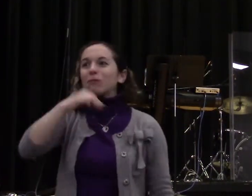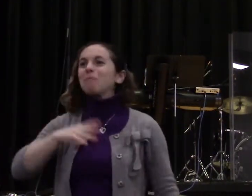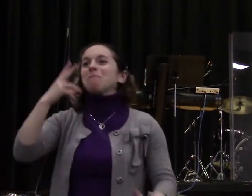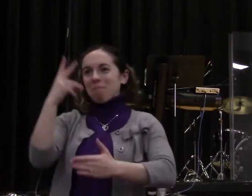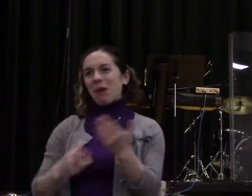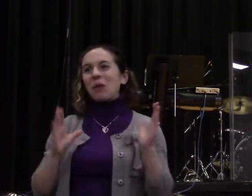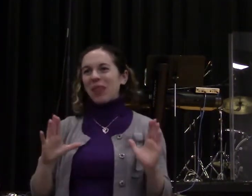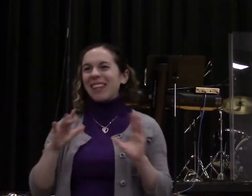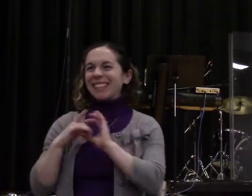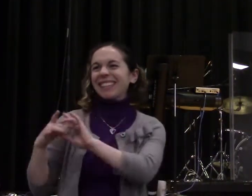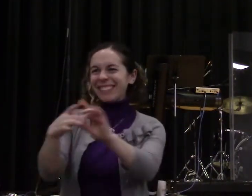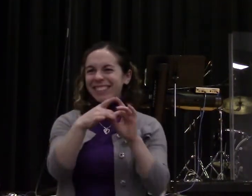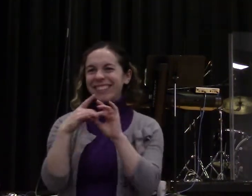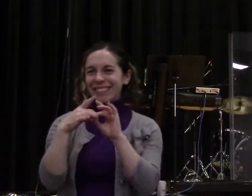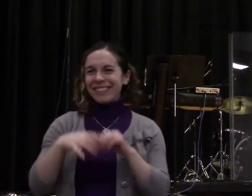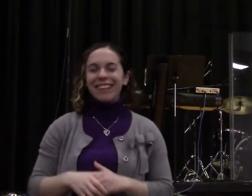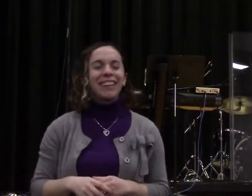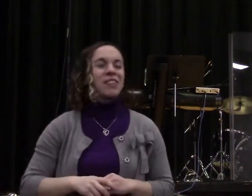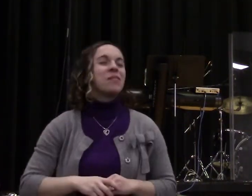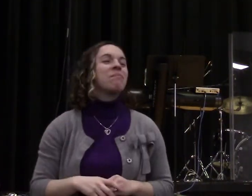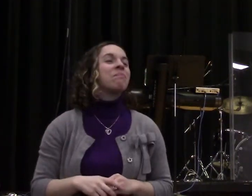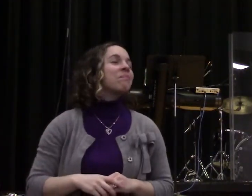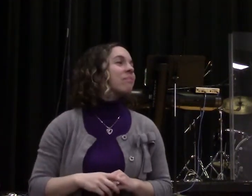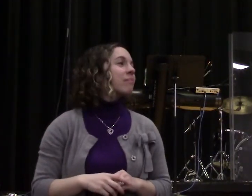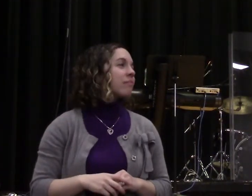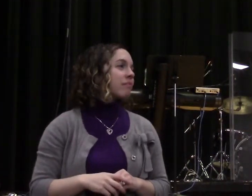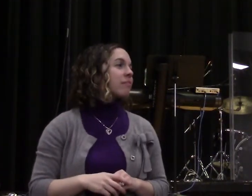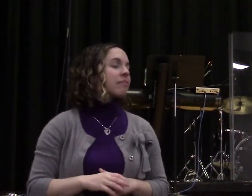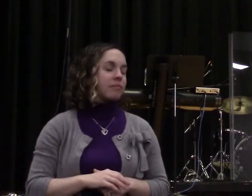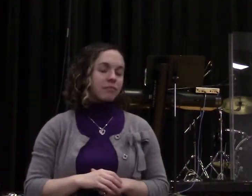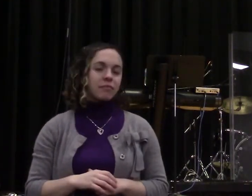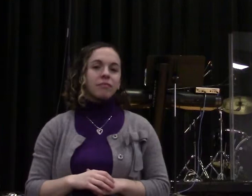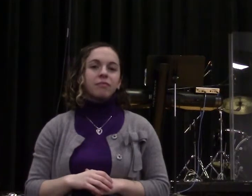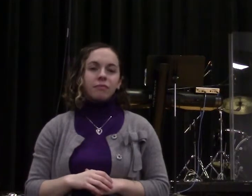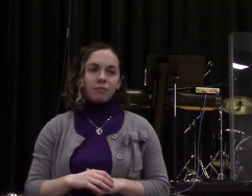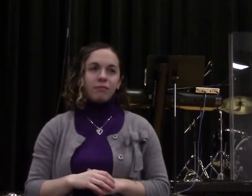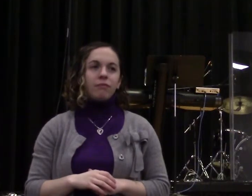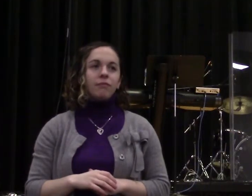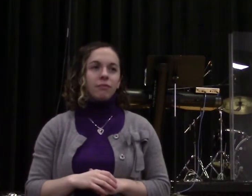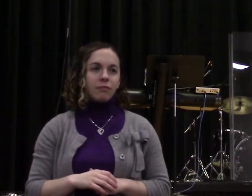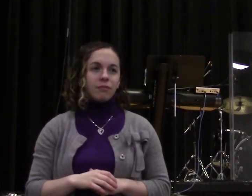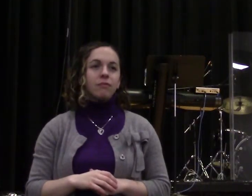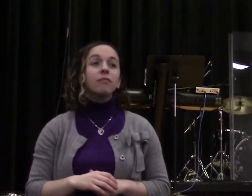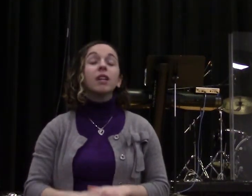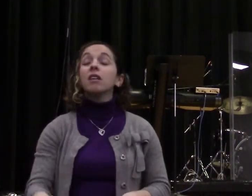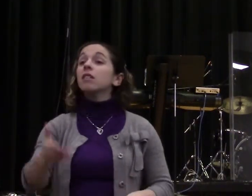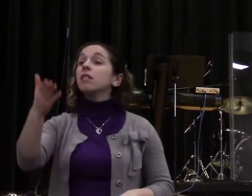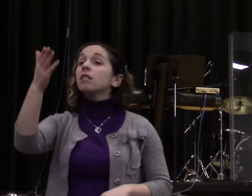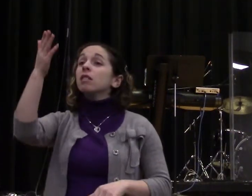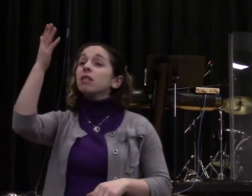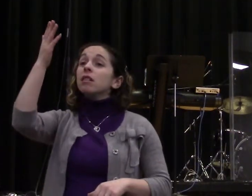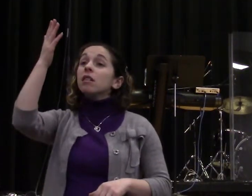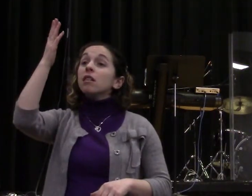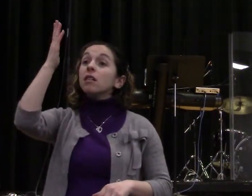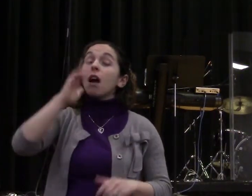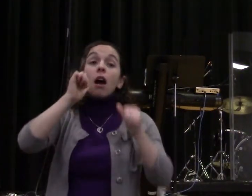sisterhoods. Where is the anointing released? Where does the blessing flow? Where is the state that is good and pleasant?